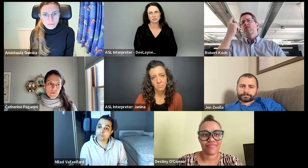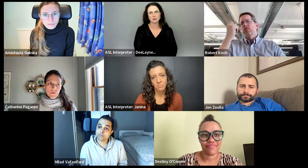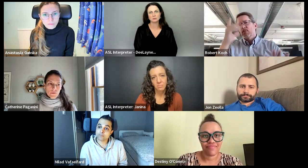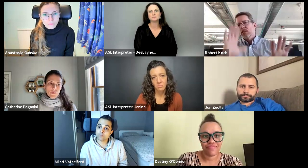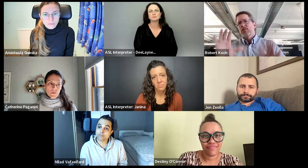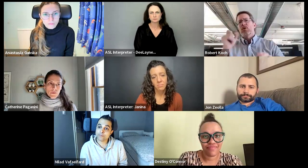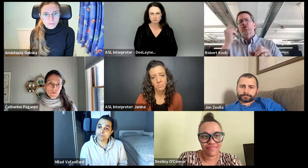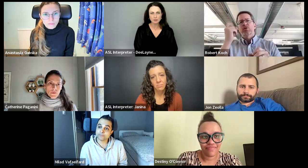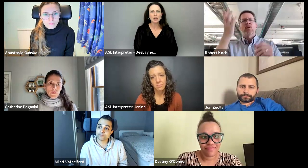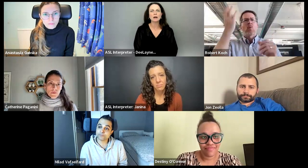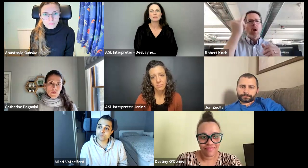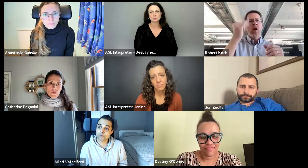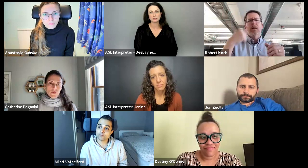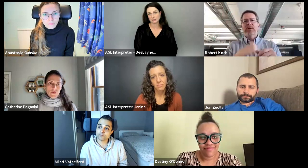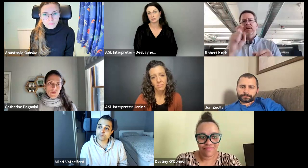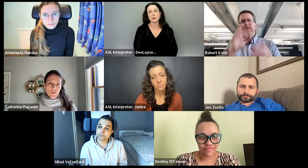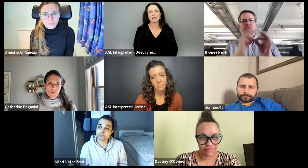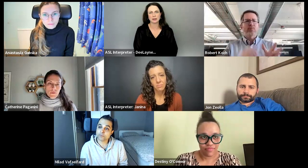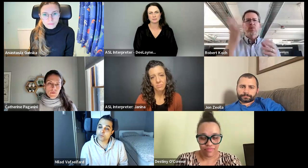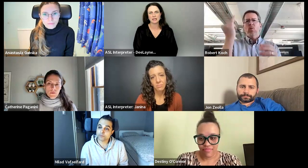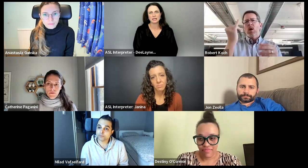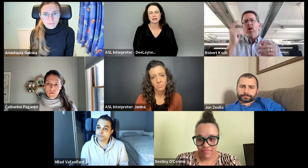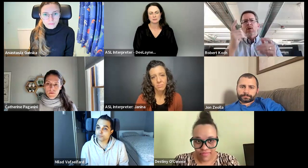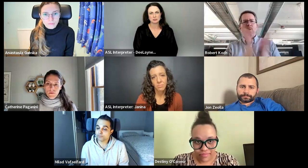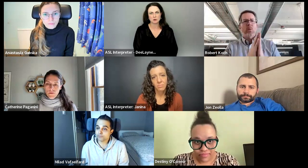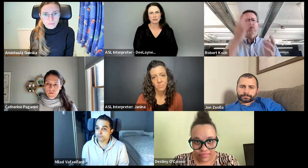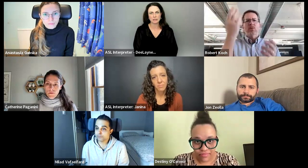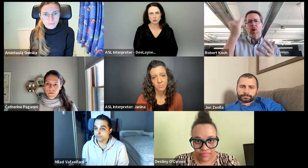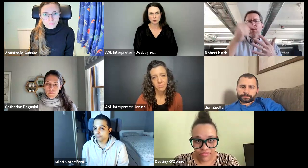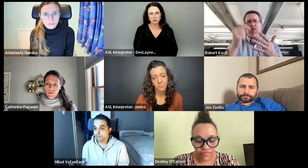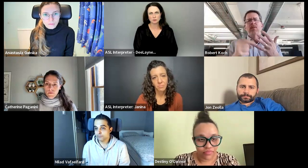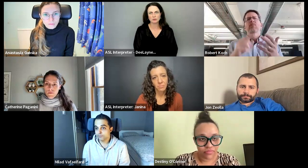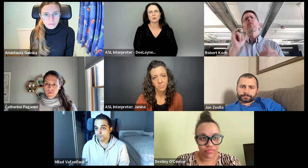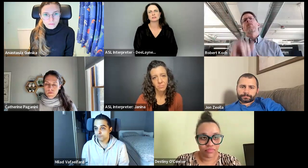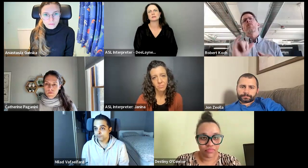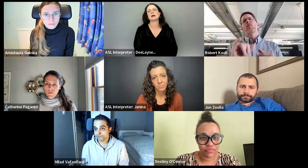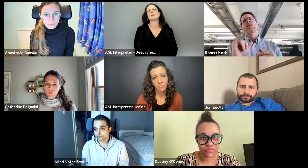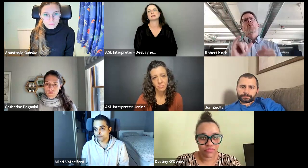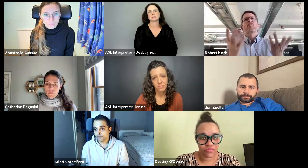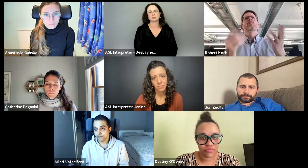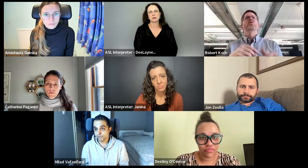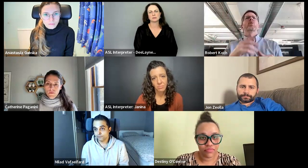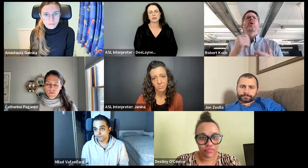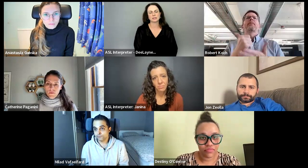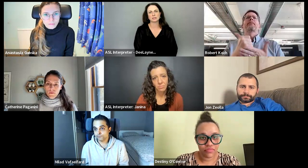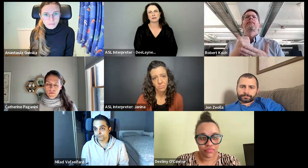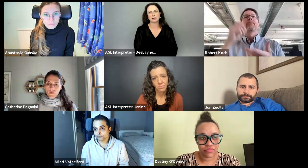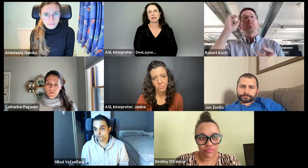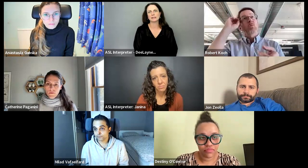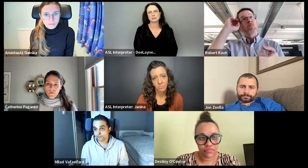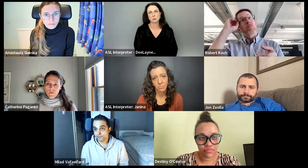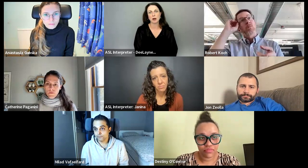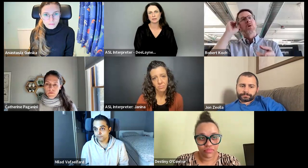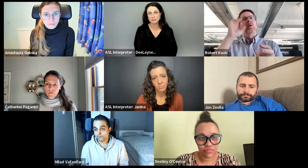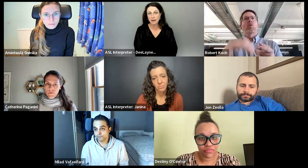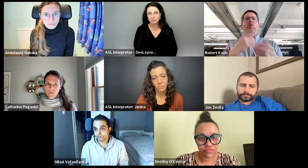terrific. So, that's really nice. So, anyway. So, we need interpreters. We've requested them, et cetera. And we had to kind of make